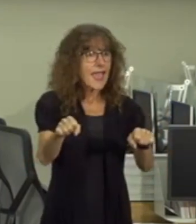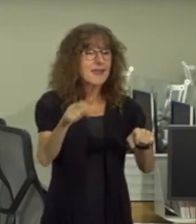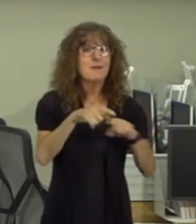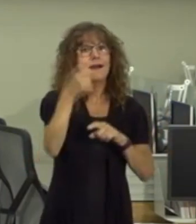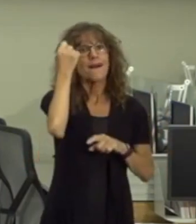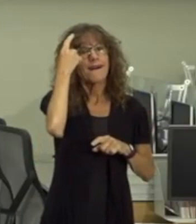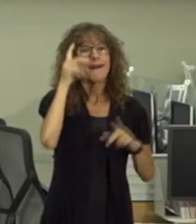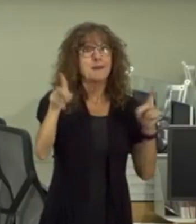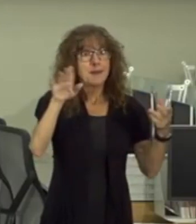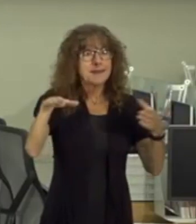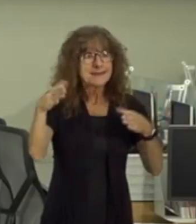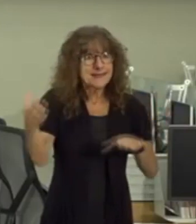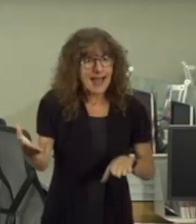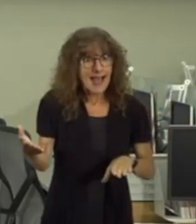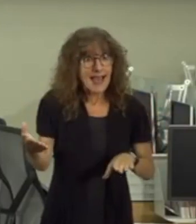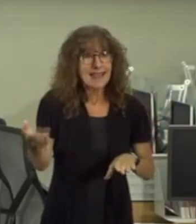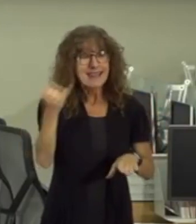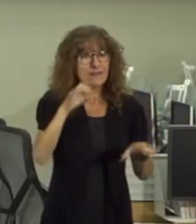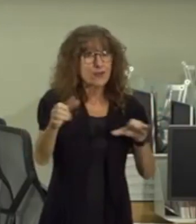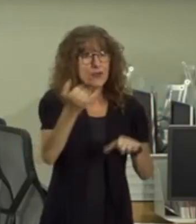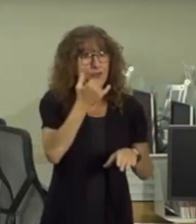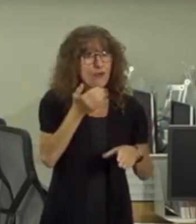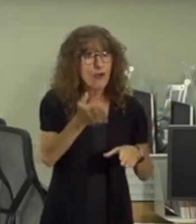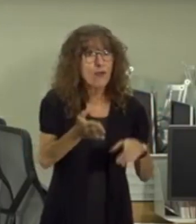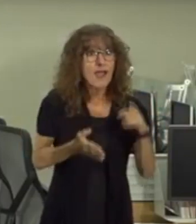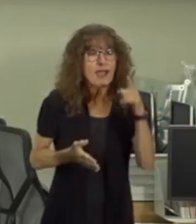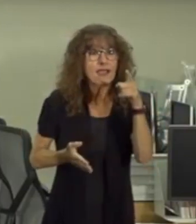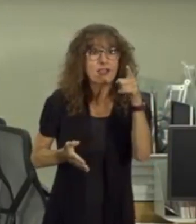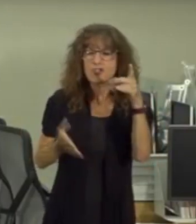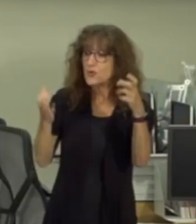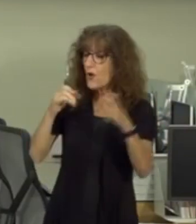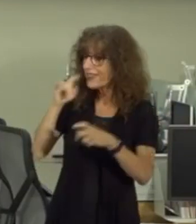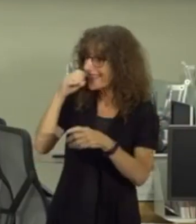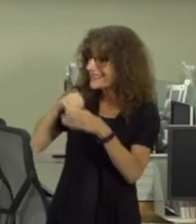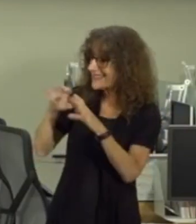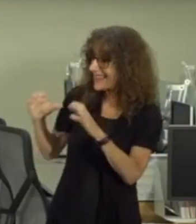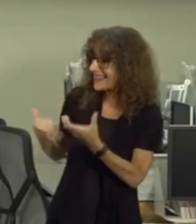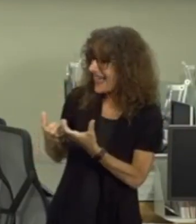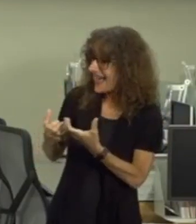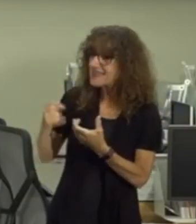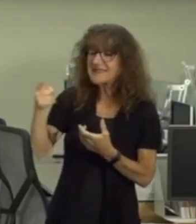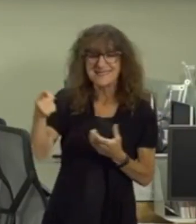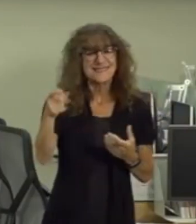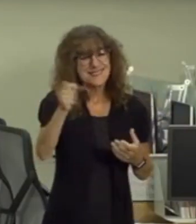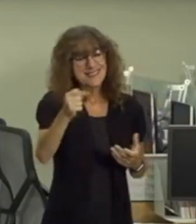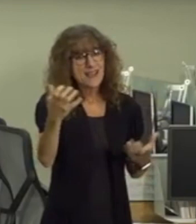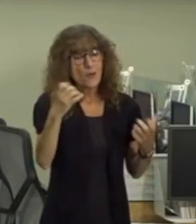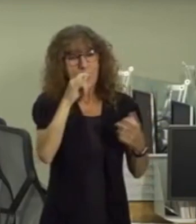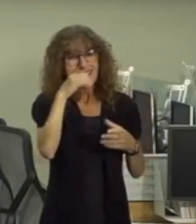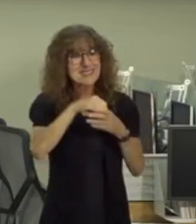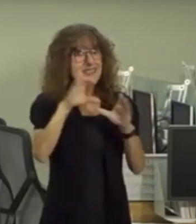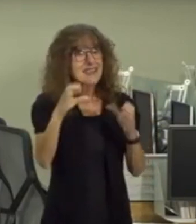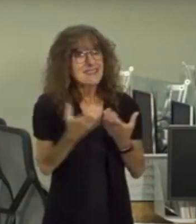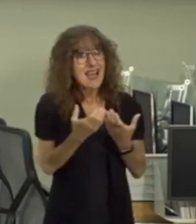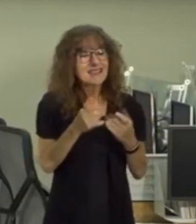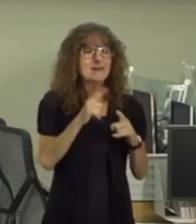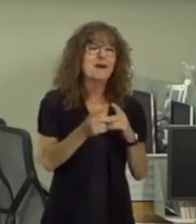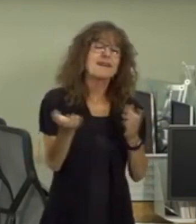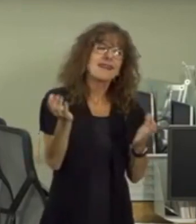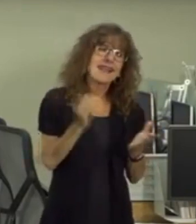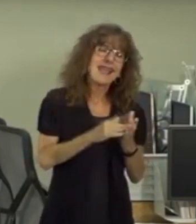realize that people die when we if we get this wrong i would like to have them in class but again we're going to follow